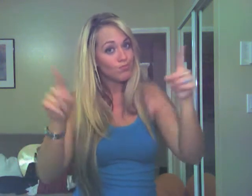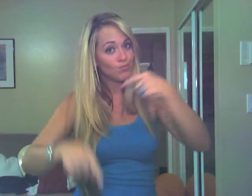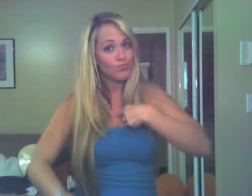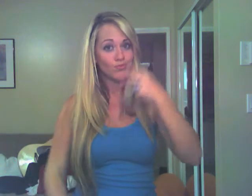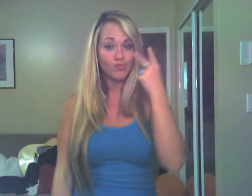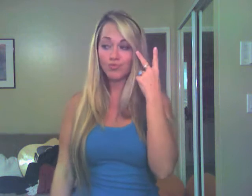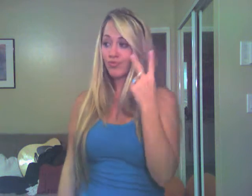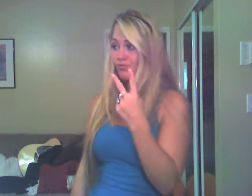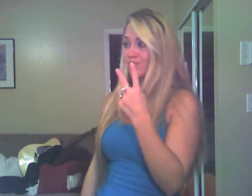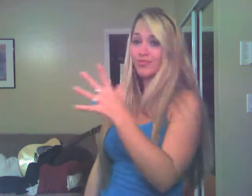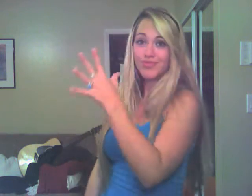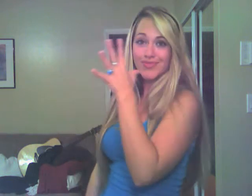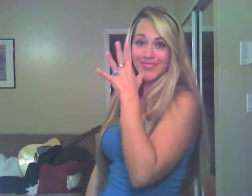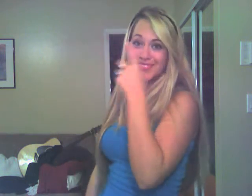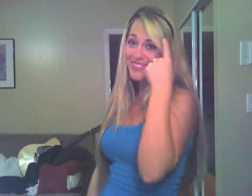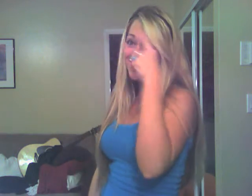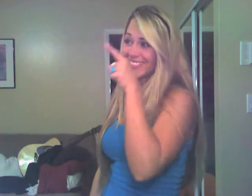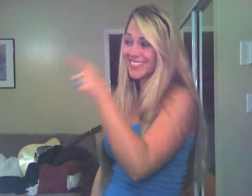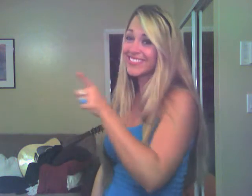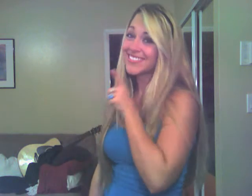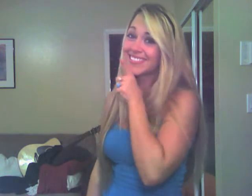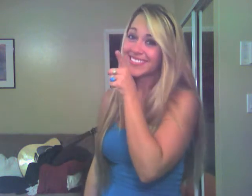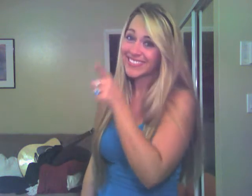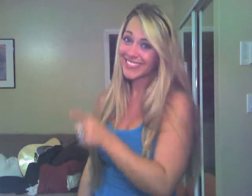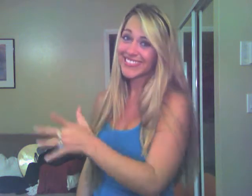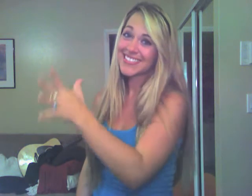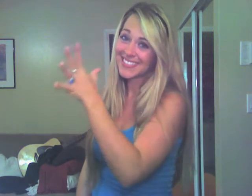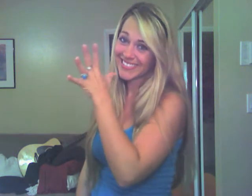But I saw mama, for she was mama.